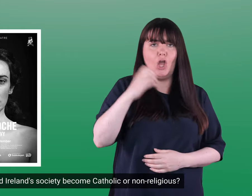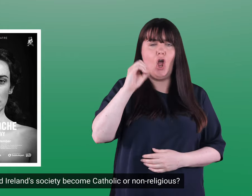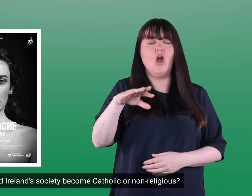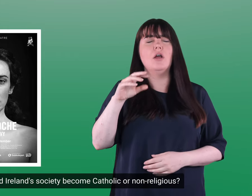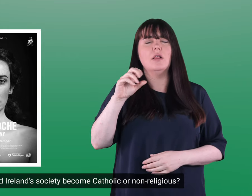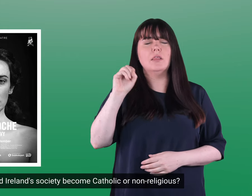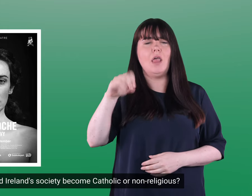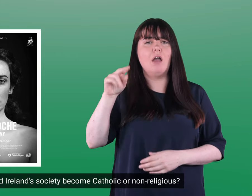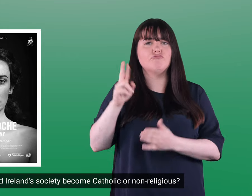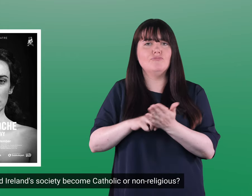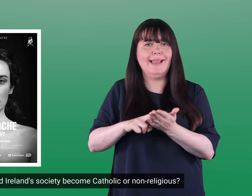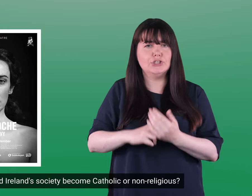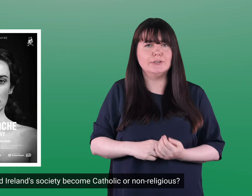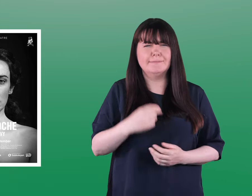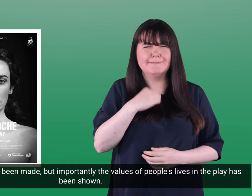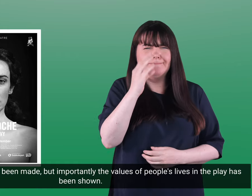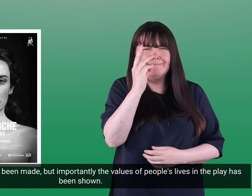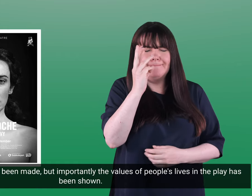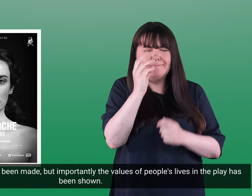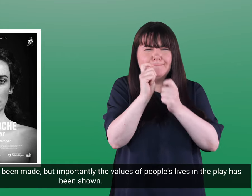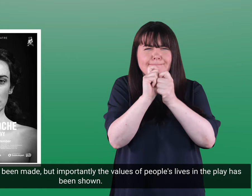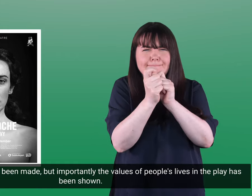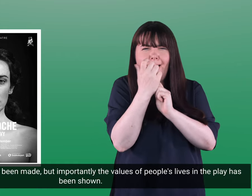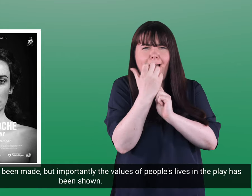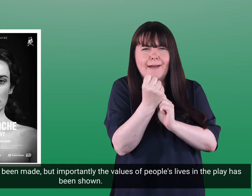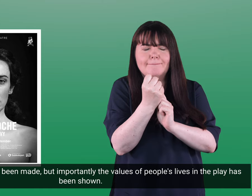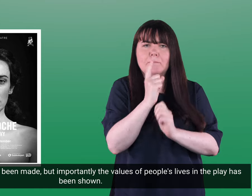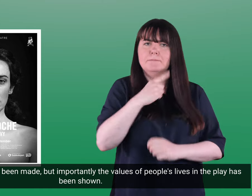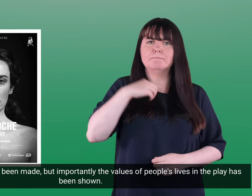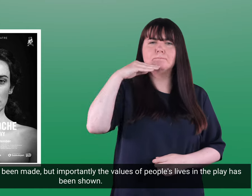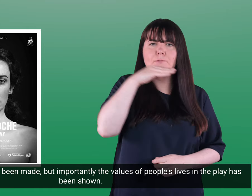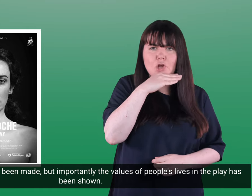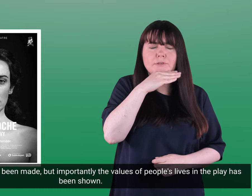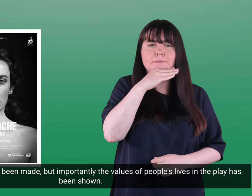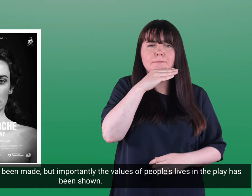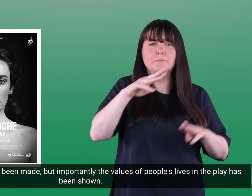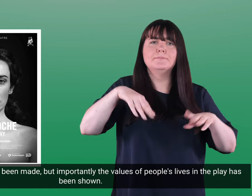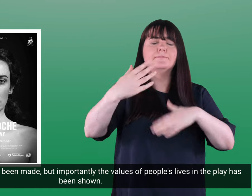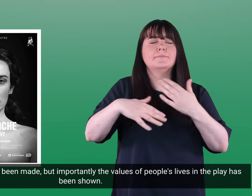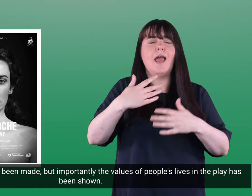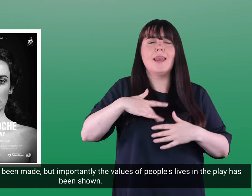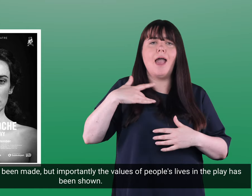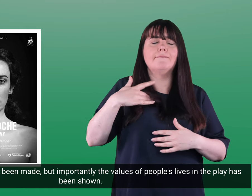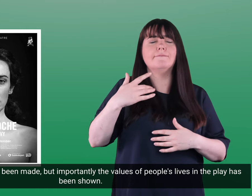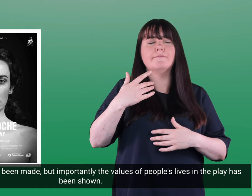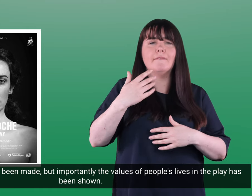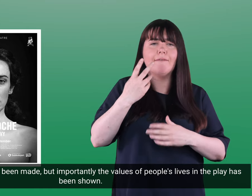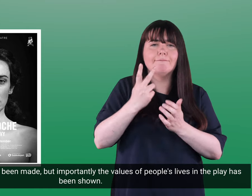determine what sort of society the nation would become Catholic or non-religious. Very little changes have been made but importantly